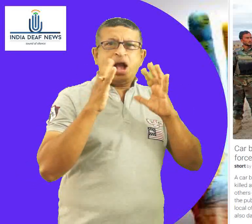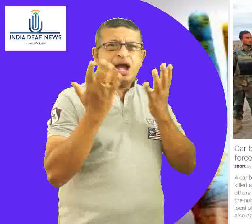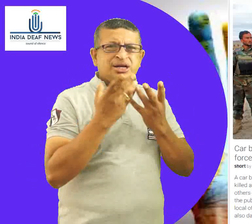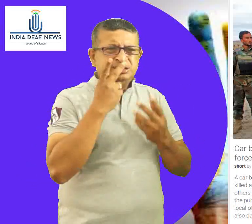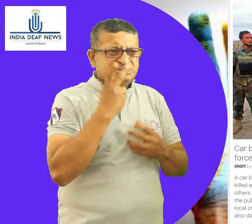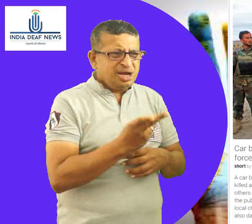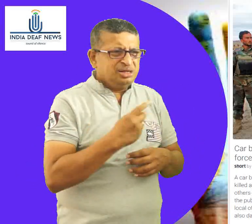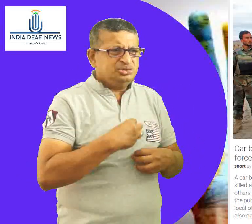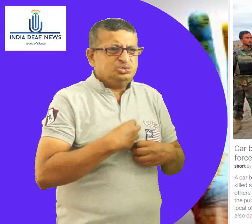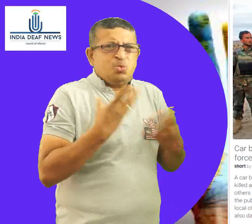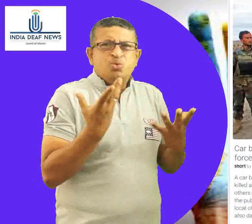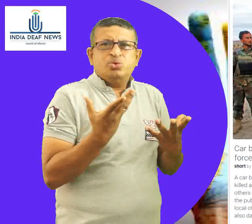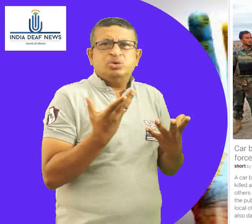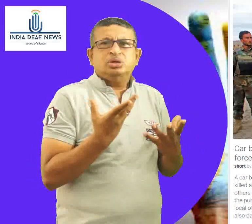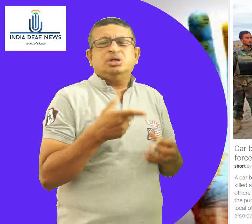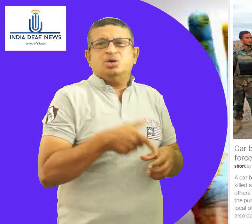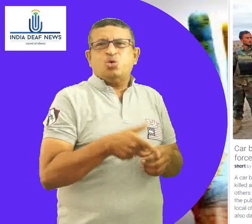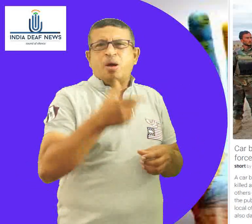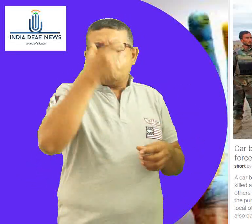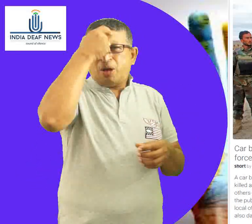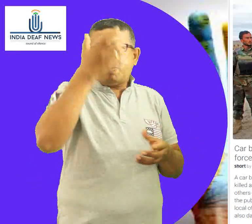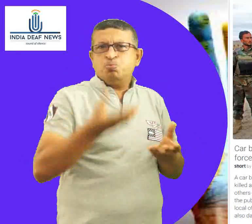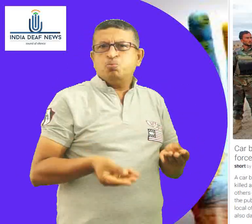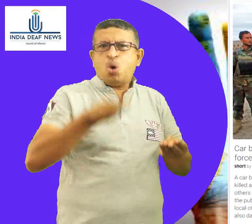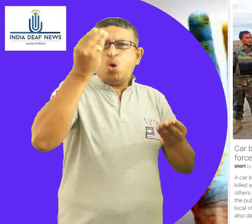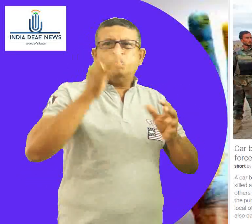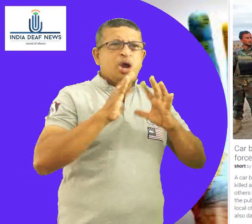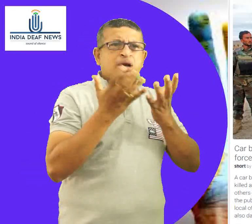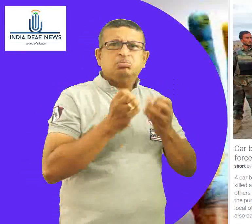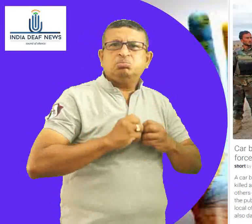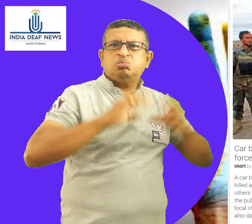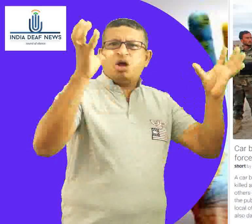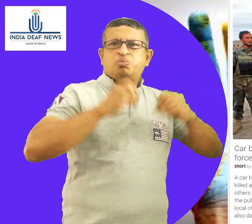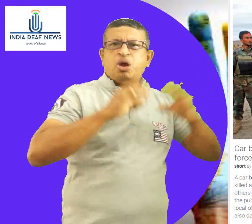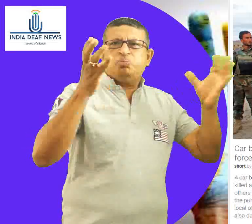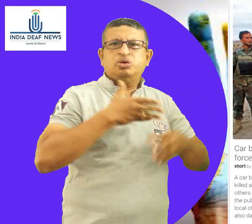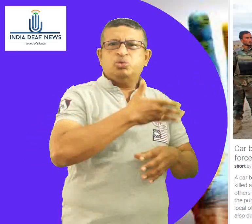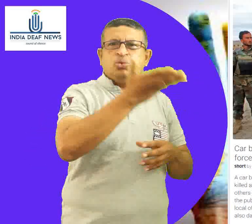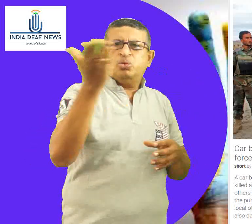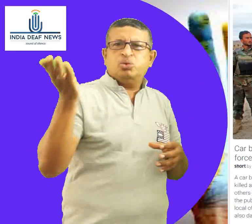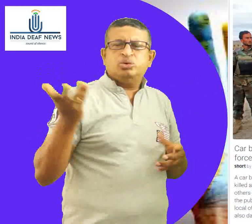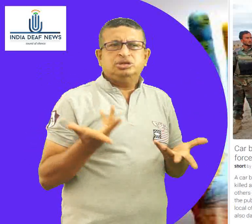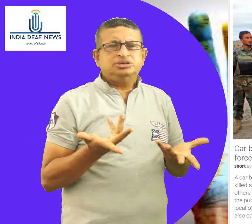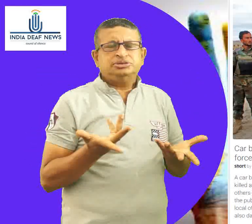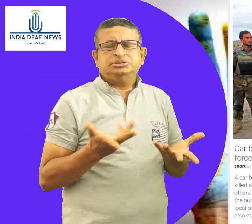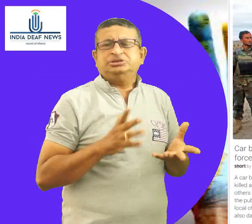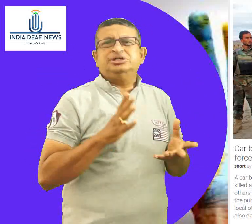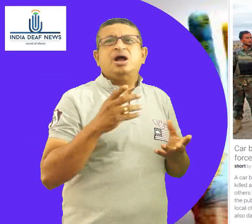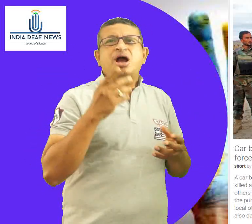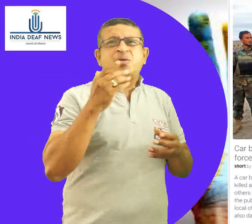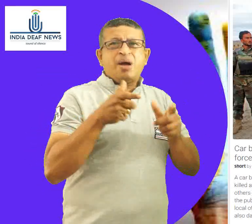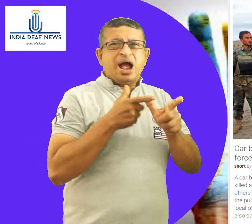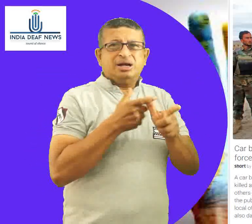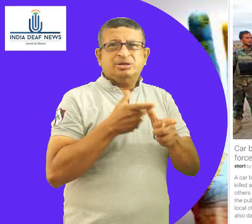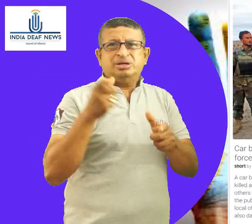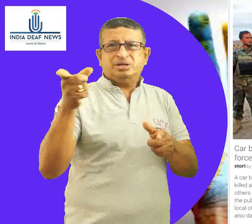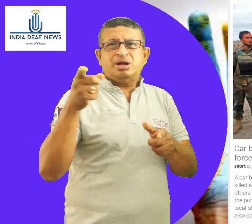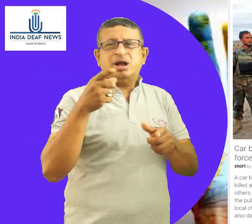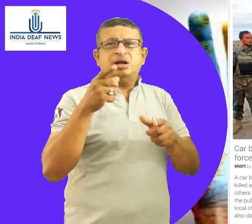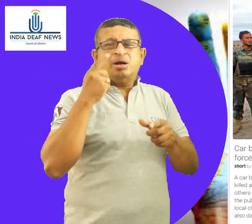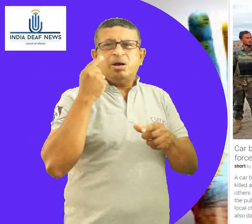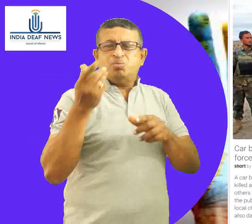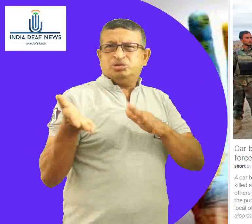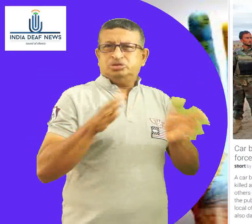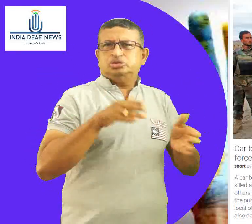province of Ghazni has killed at least 30 Afghan security force members and injured 24 others on Sunday,